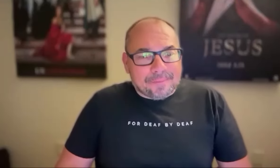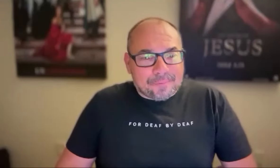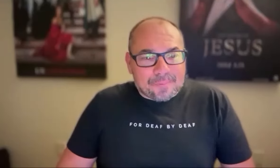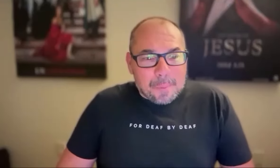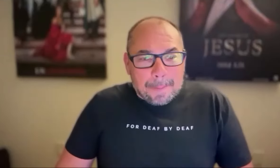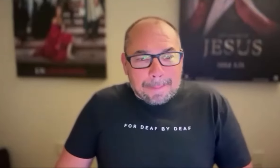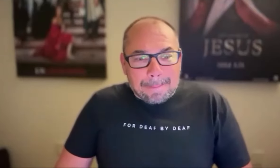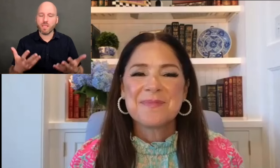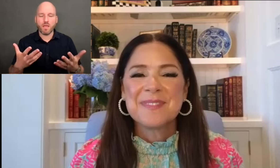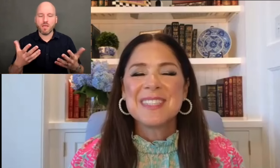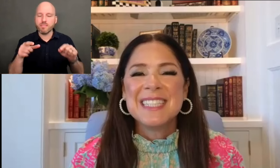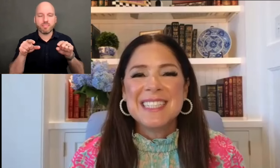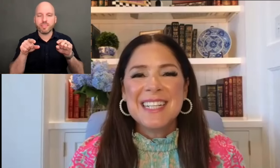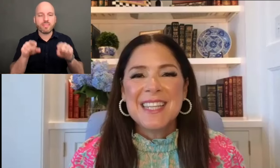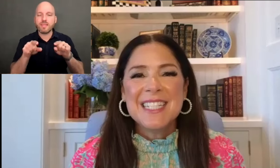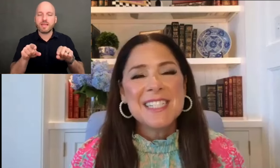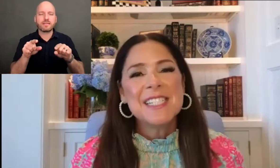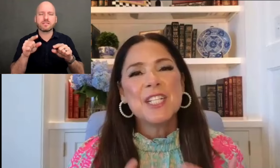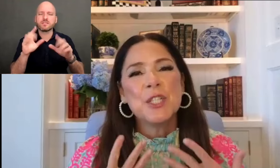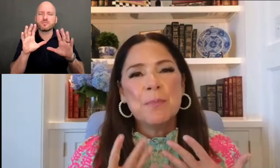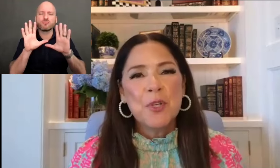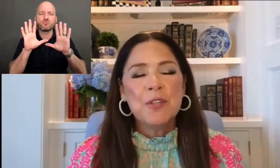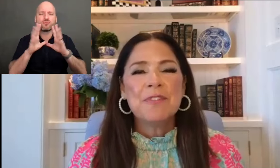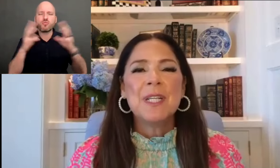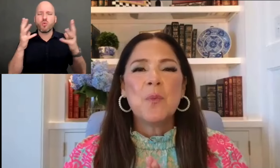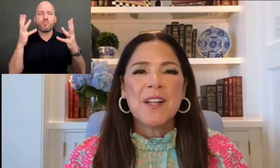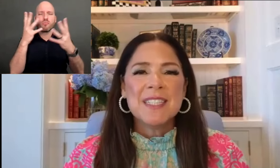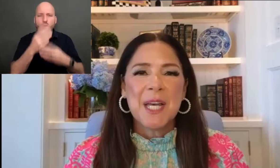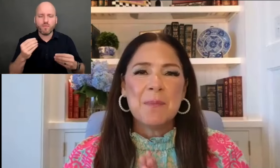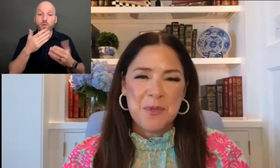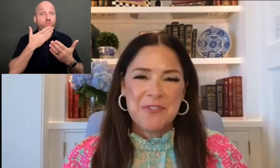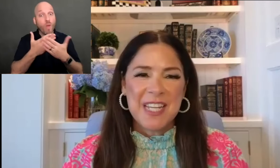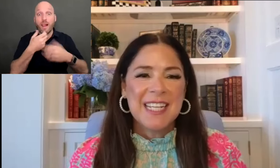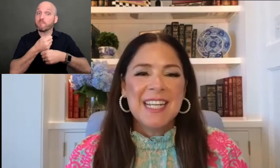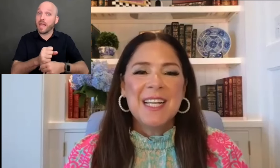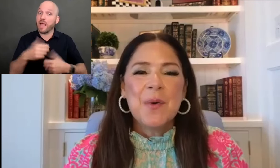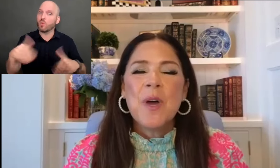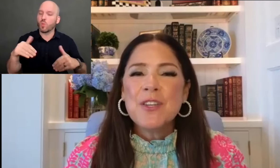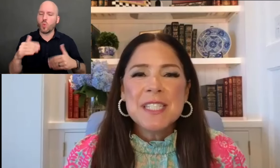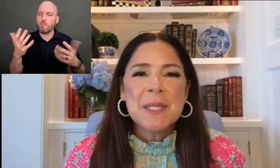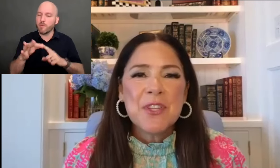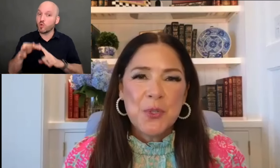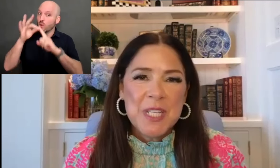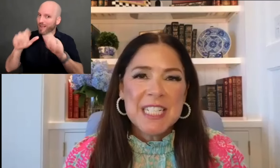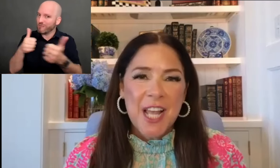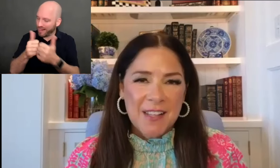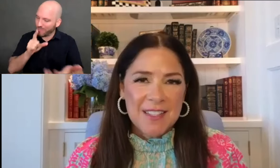deaf-focused. This is such a beautifully well-done movie. What are some of the unique challenges